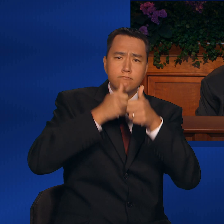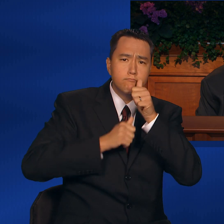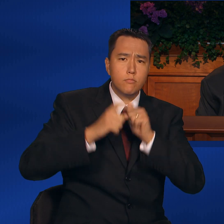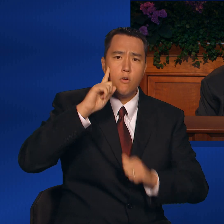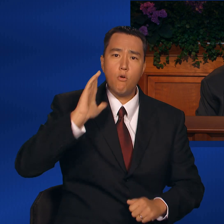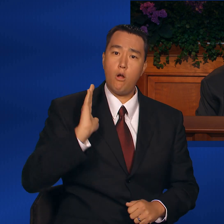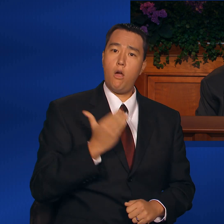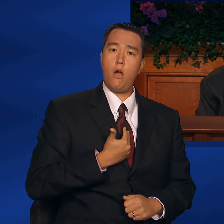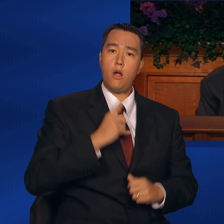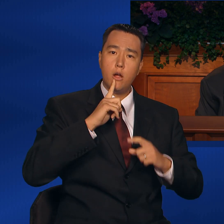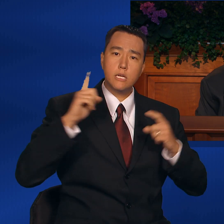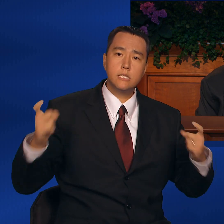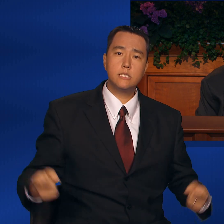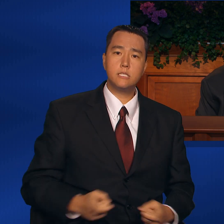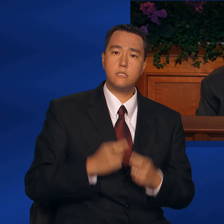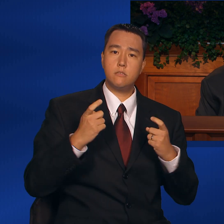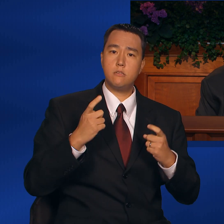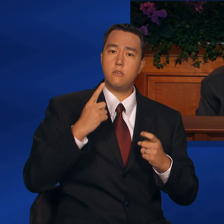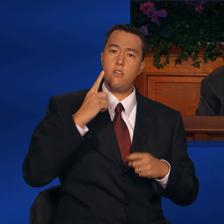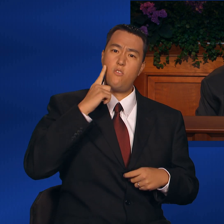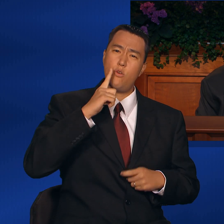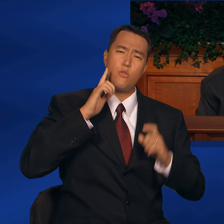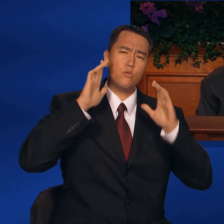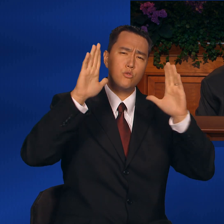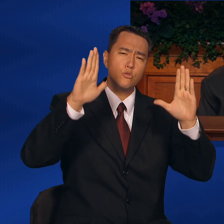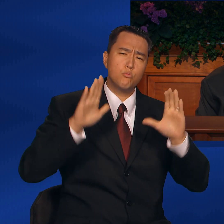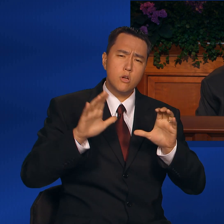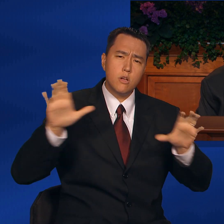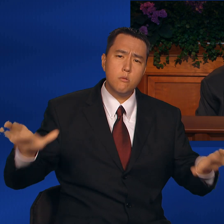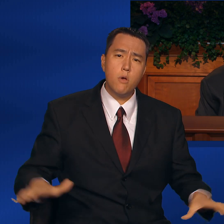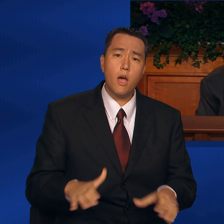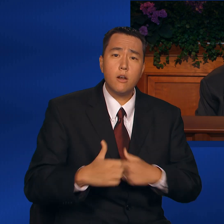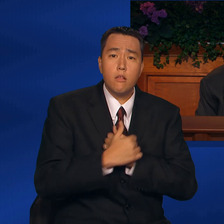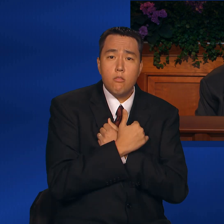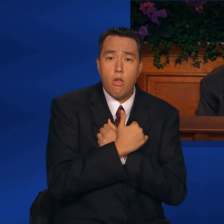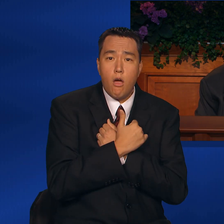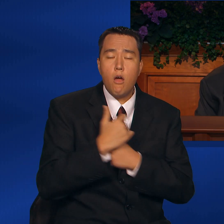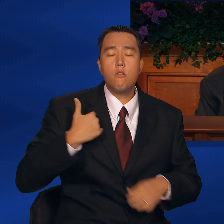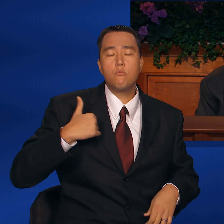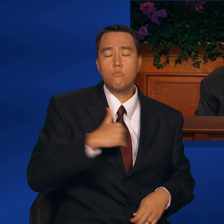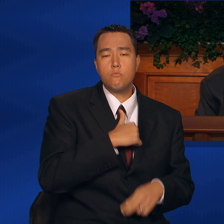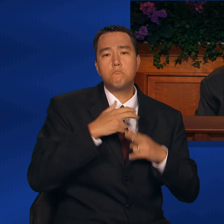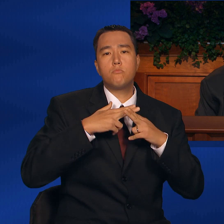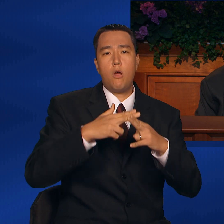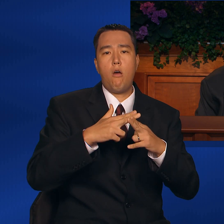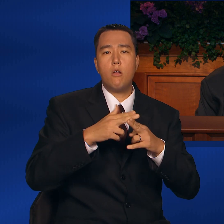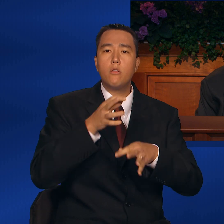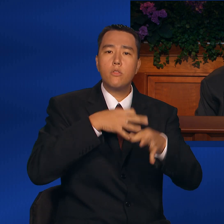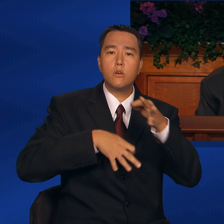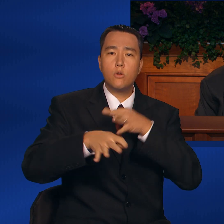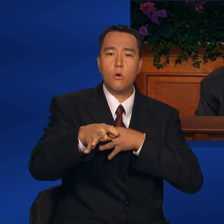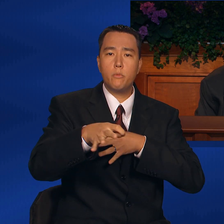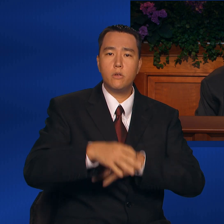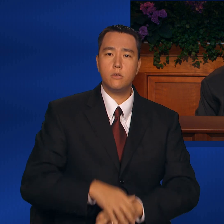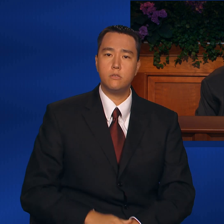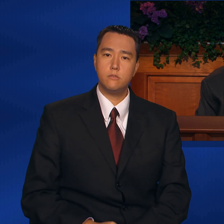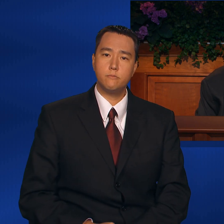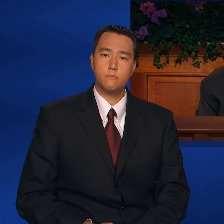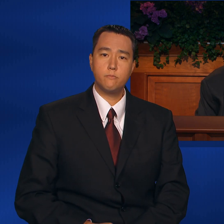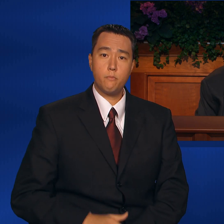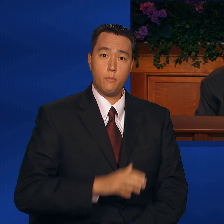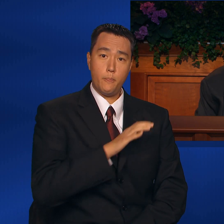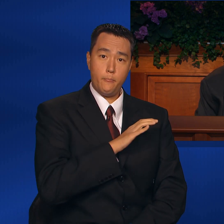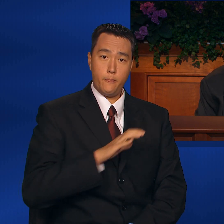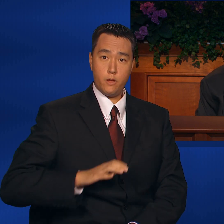sins in the supreme act of love we know as the Atonement. A Christian